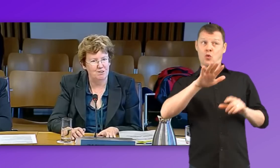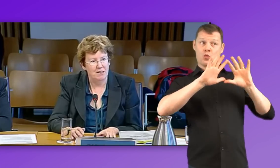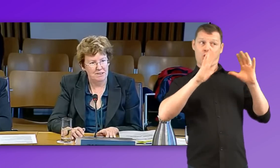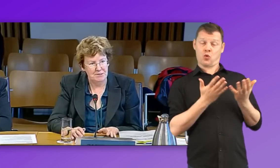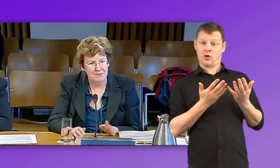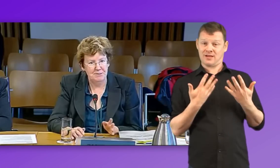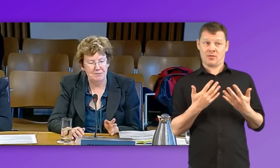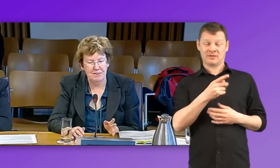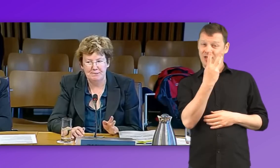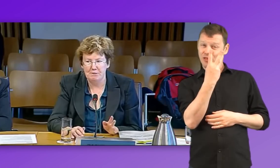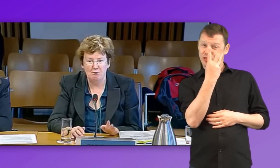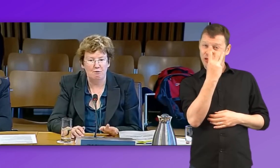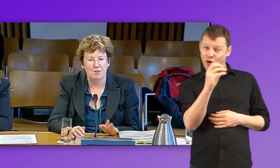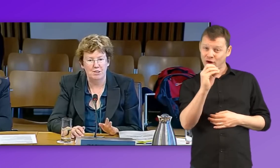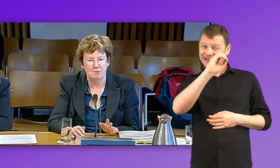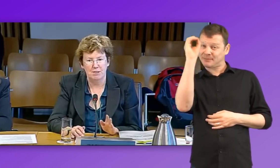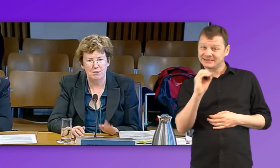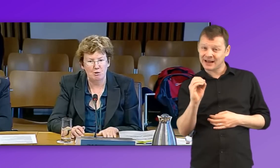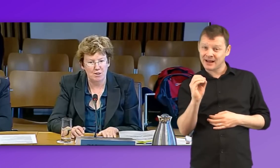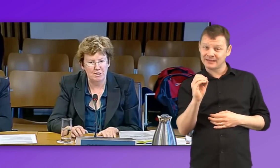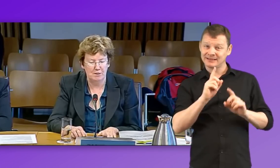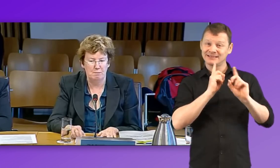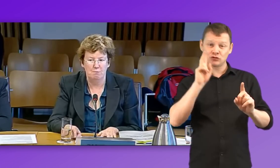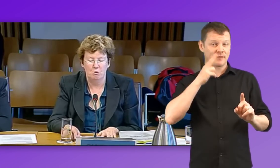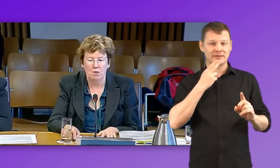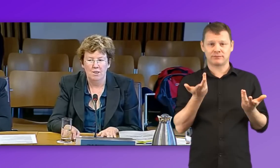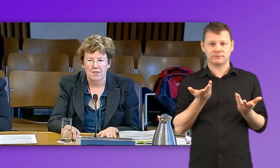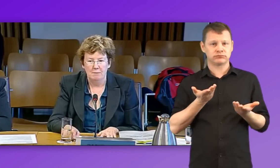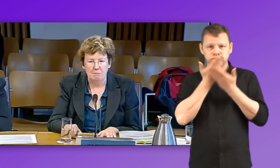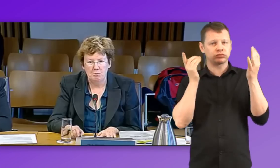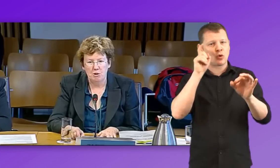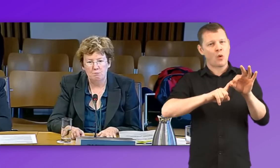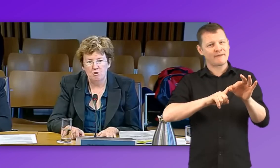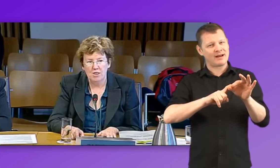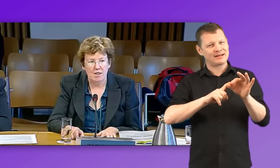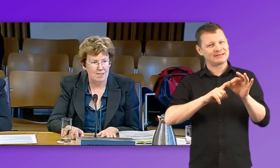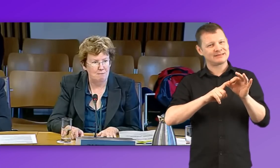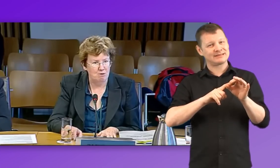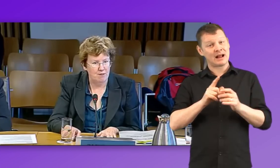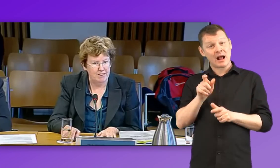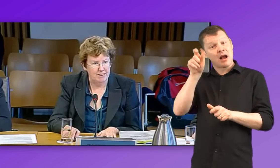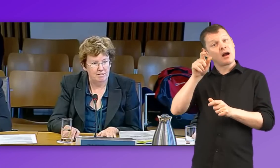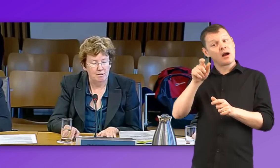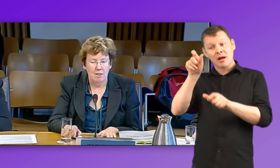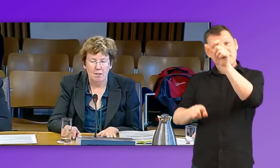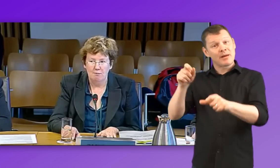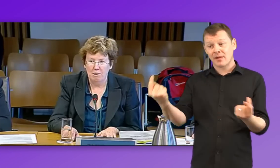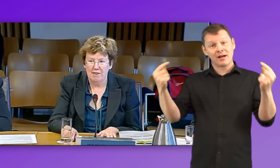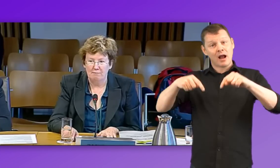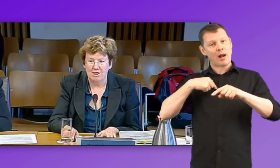local authorities are sometimes not sending us people. The people who come usually are highly motivated. One thing I